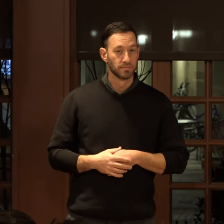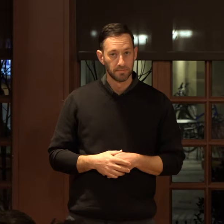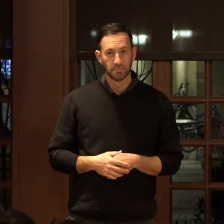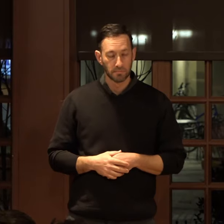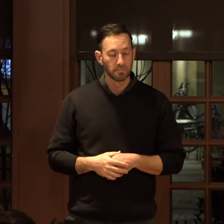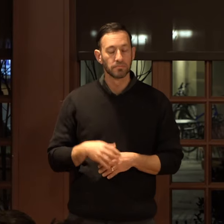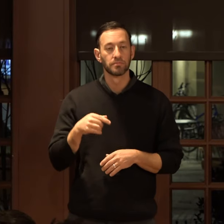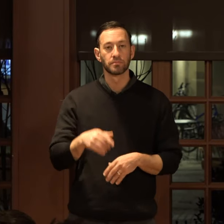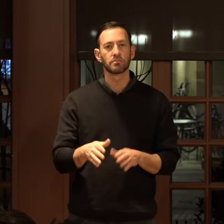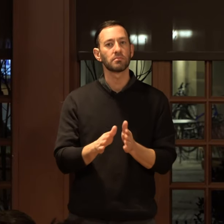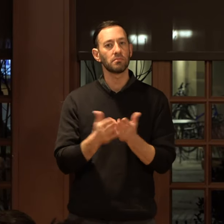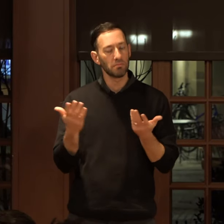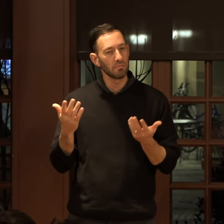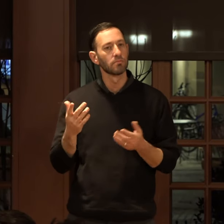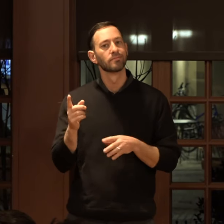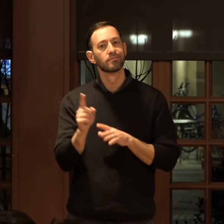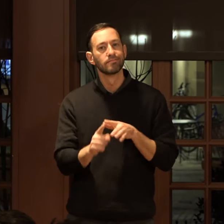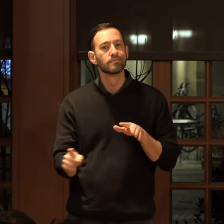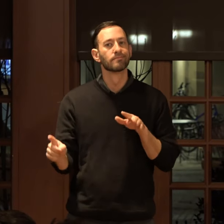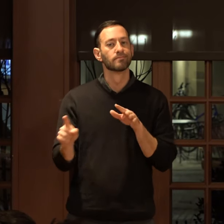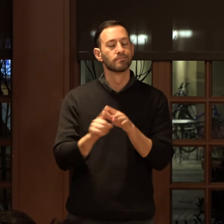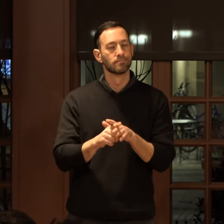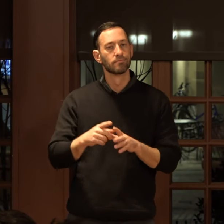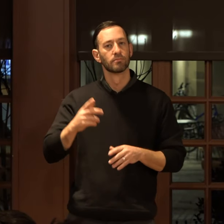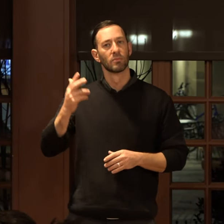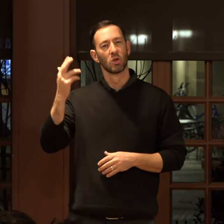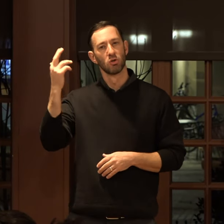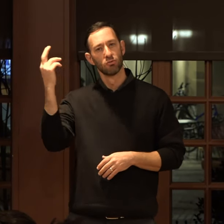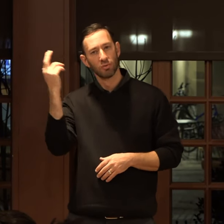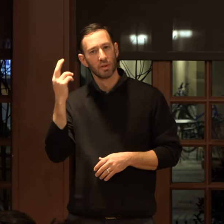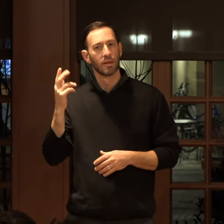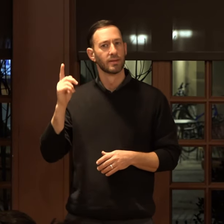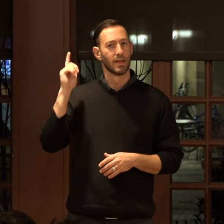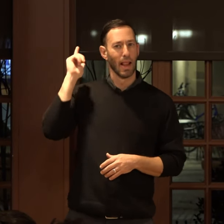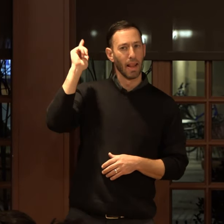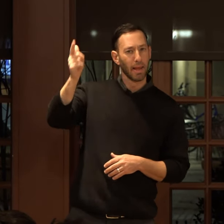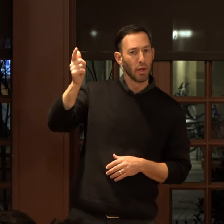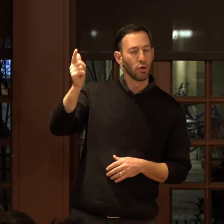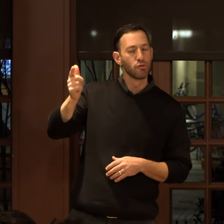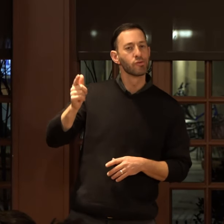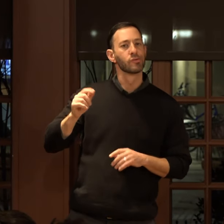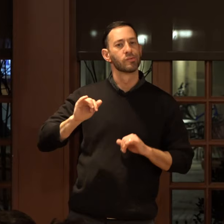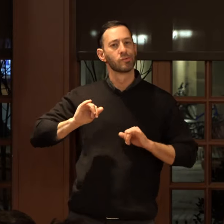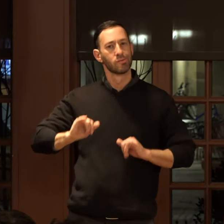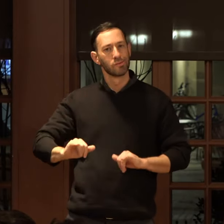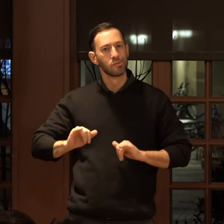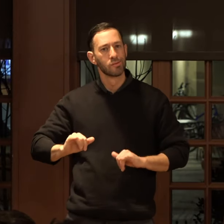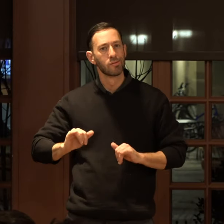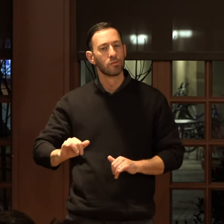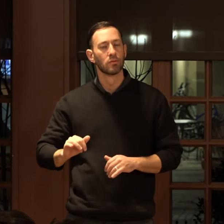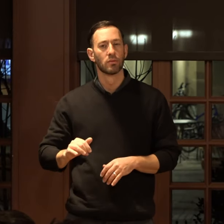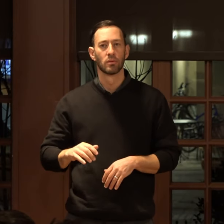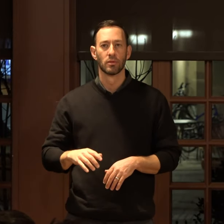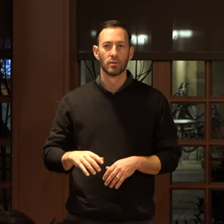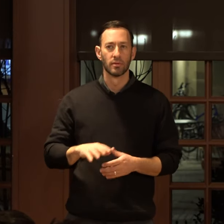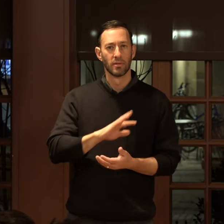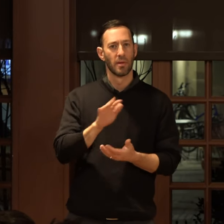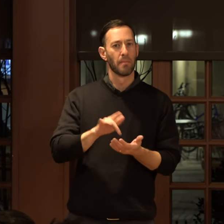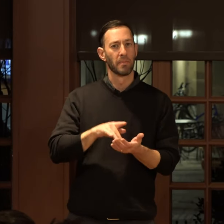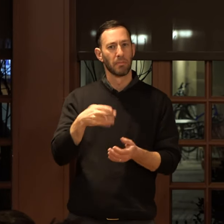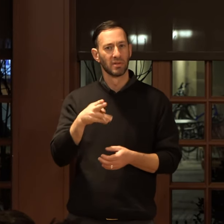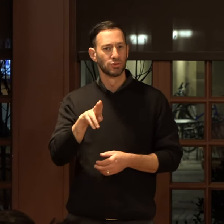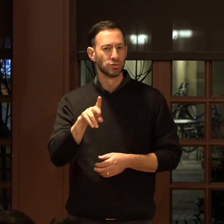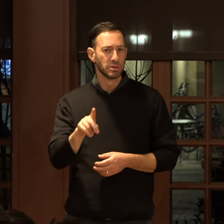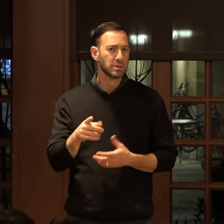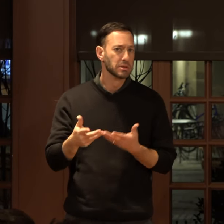But so this book sort of comes out of realizing sort of late in the game, sort of mid-PhD maybe,